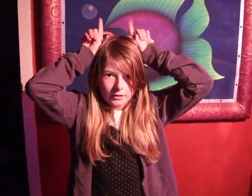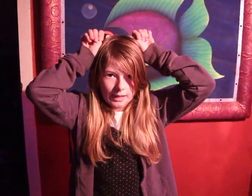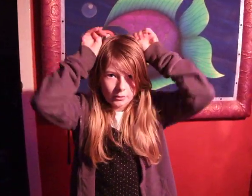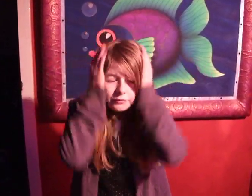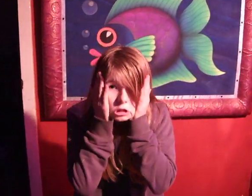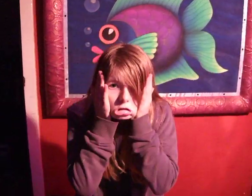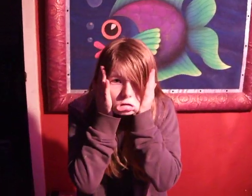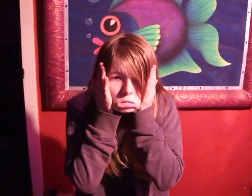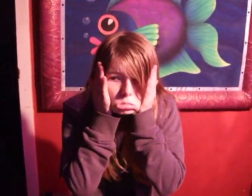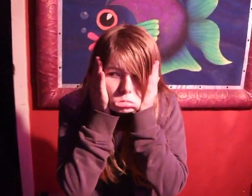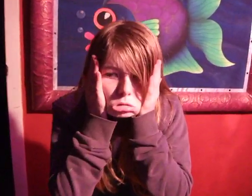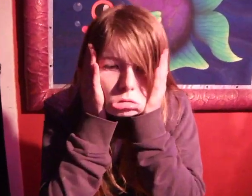Camel, Fish!